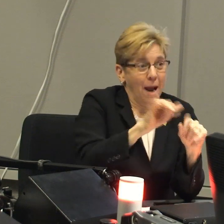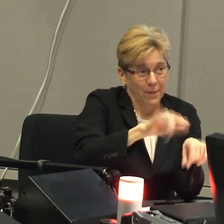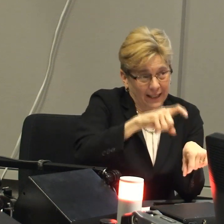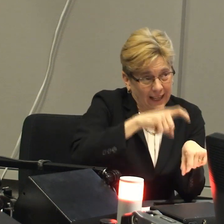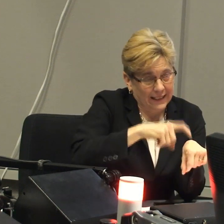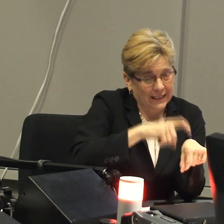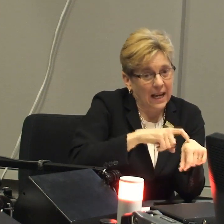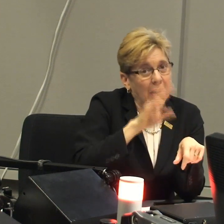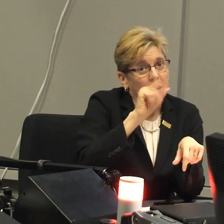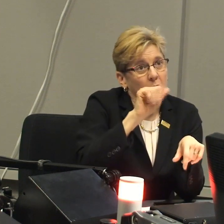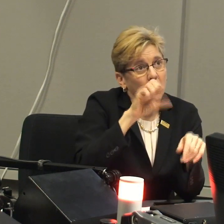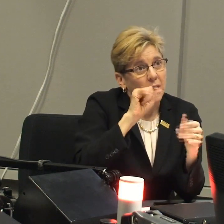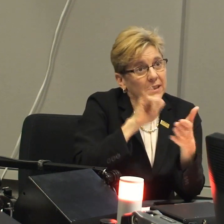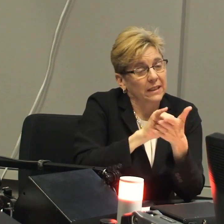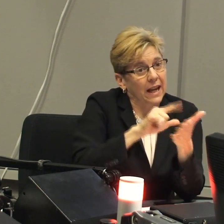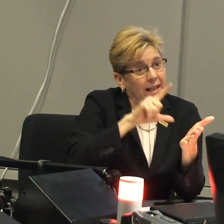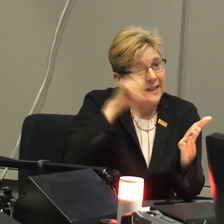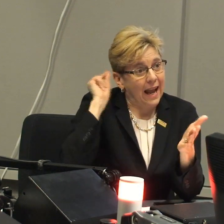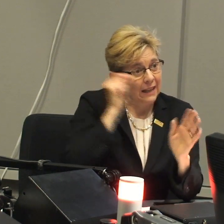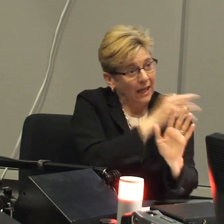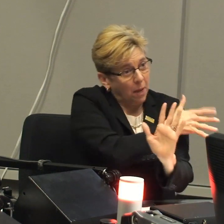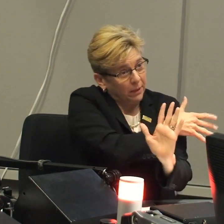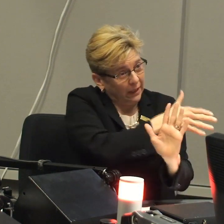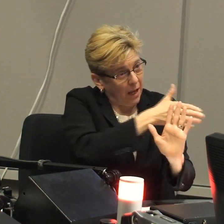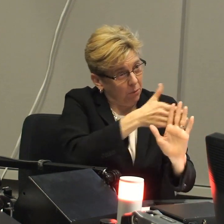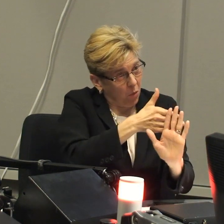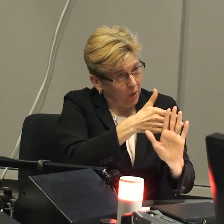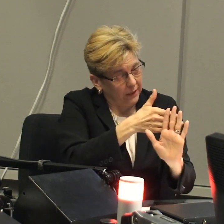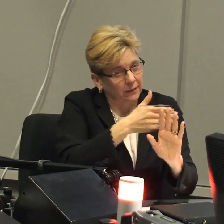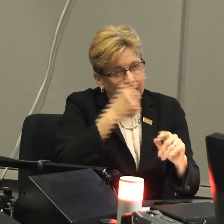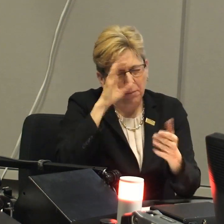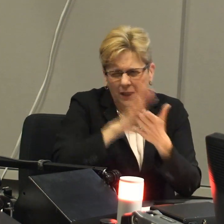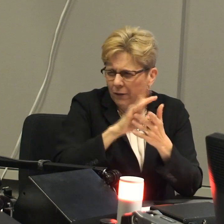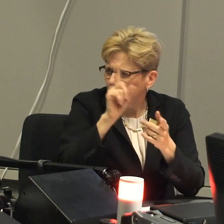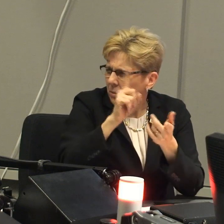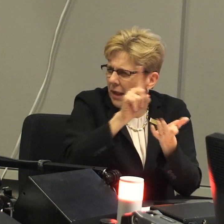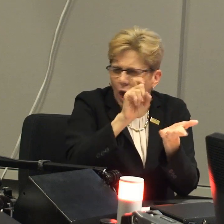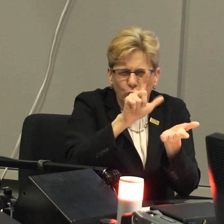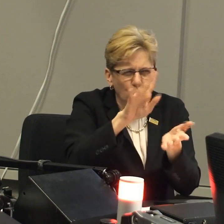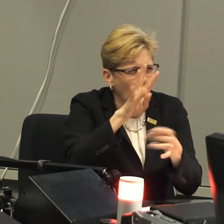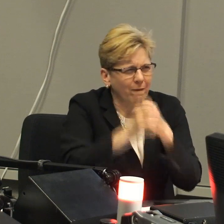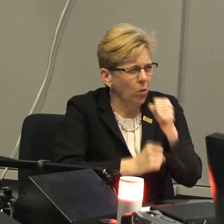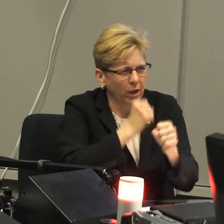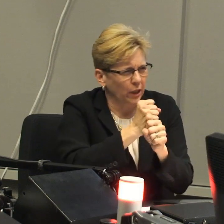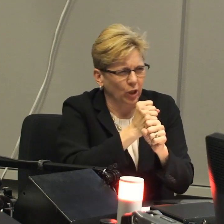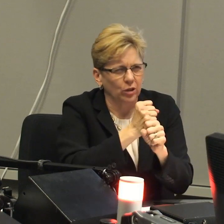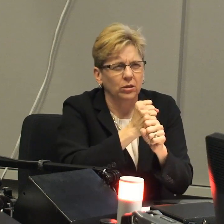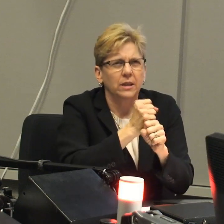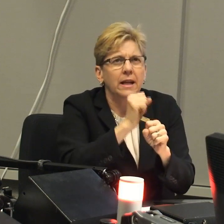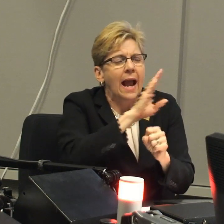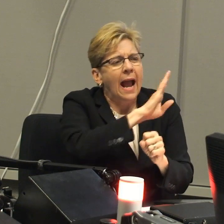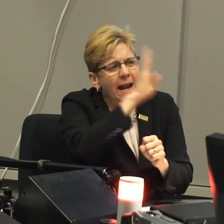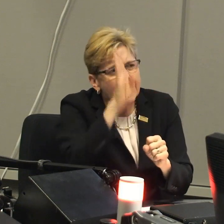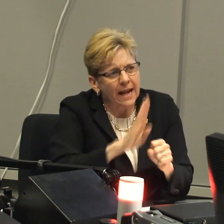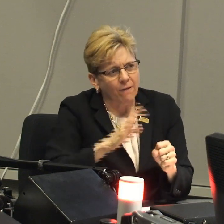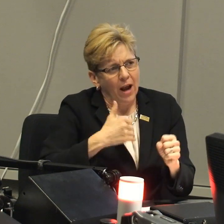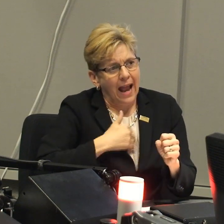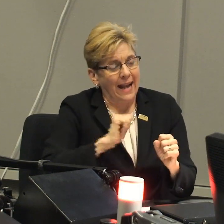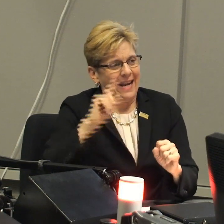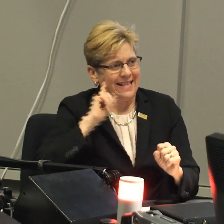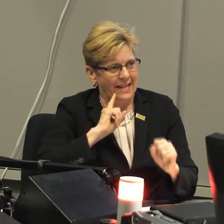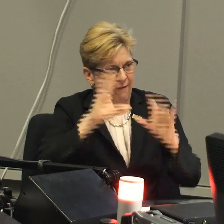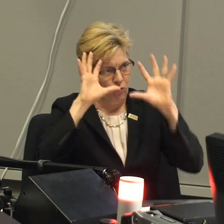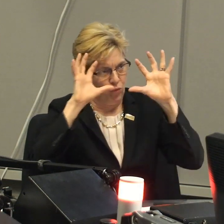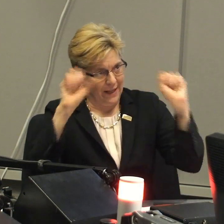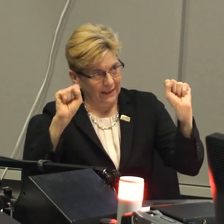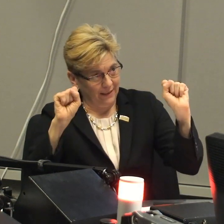you, Kojo, to have been introduced to Gallaudet. What happened at that time? And up until that point in time, I believe it had been about 124 years of